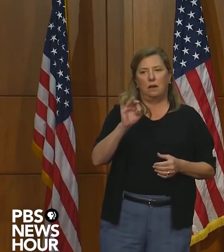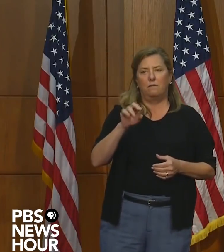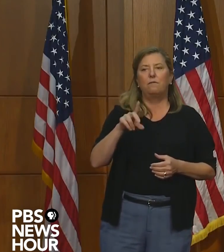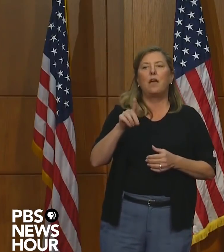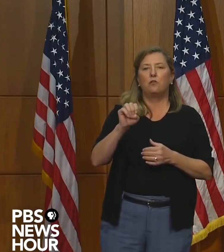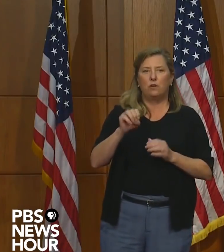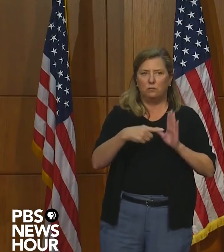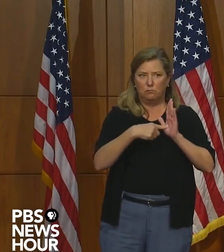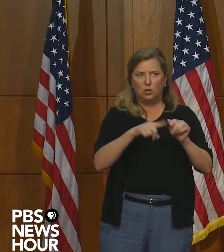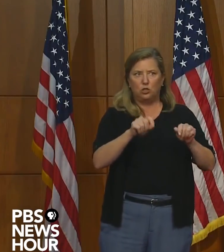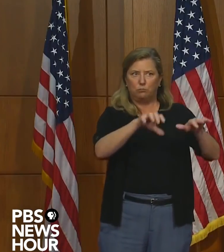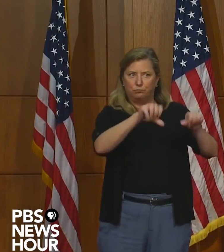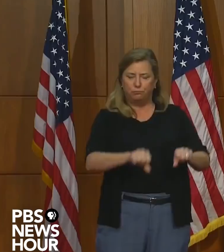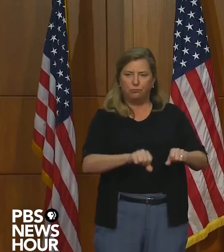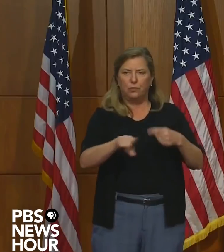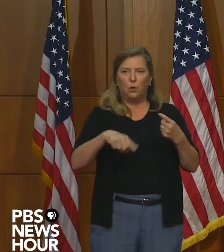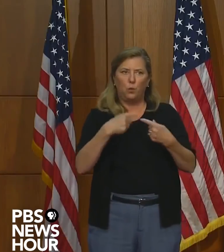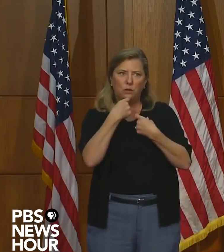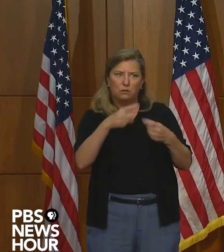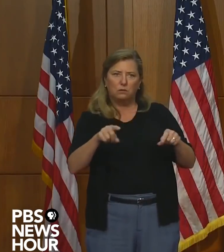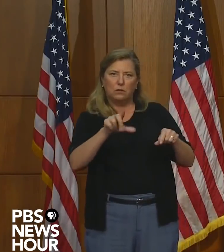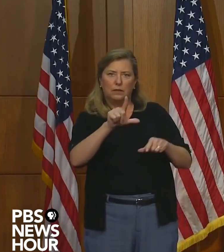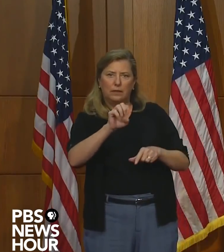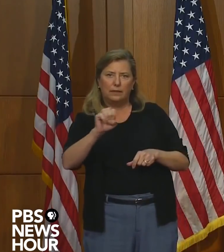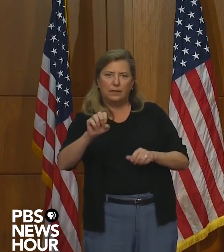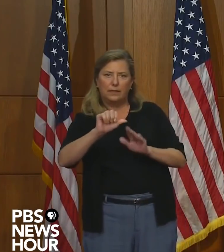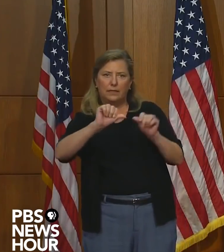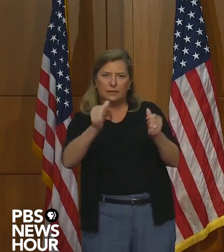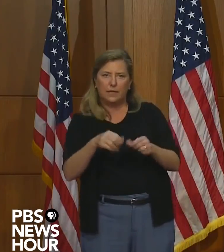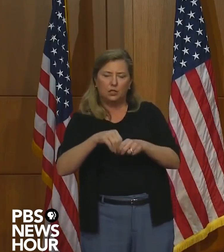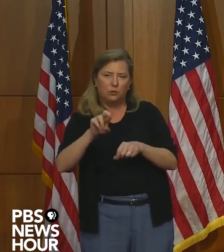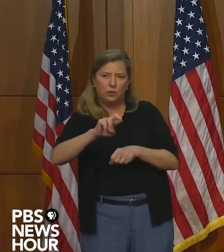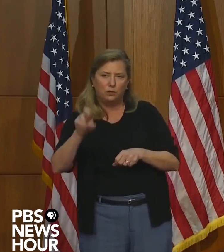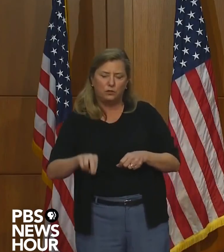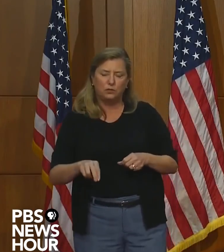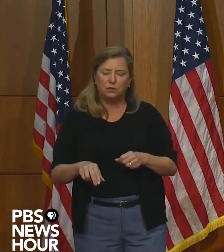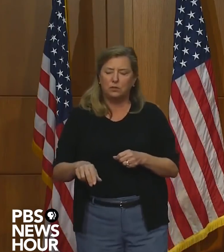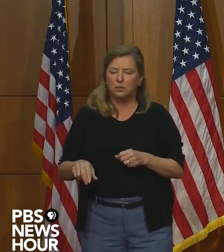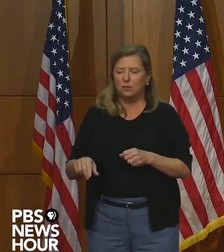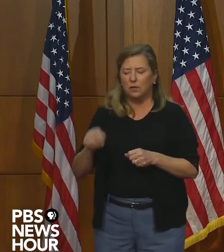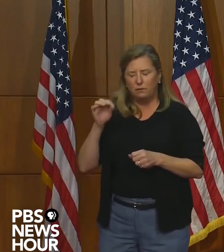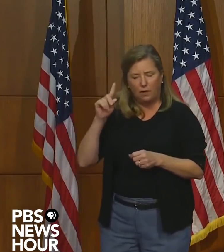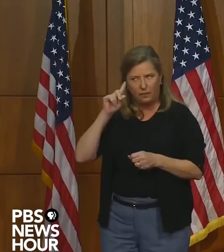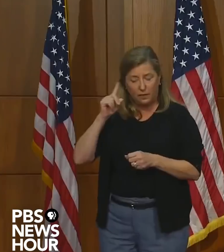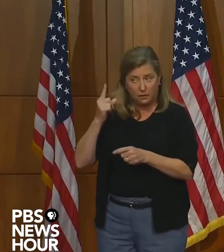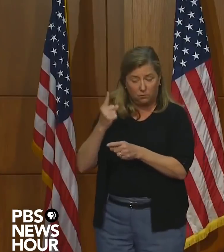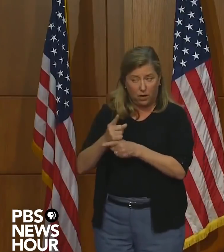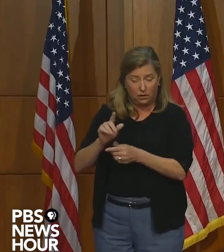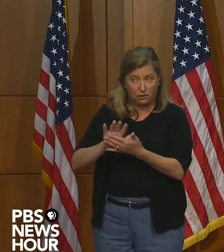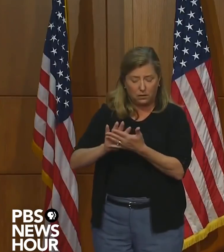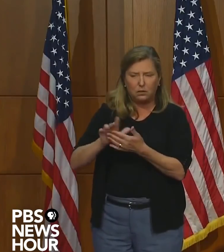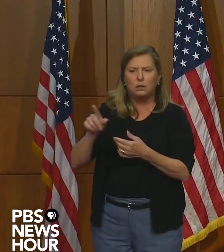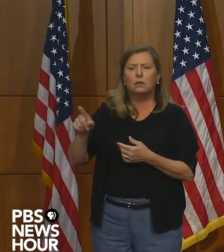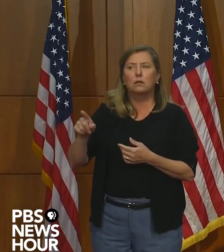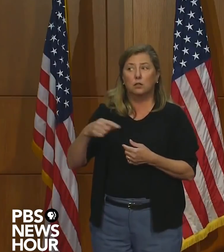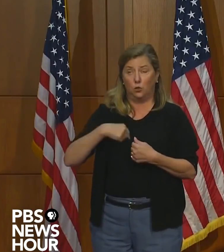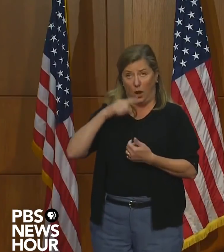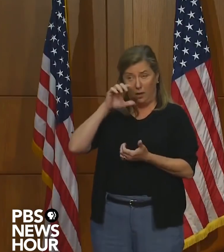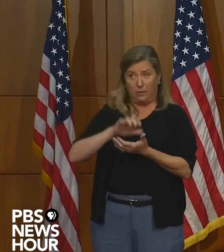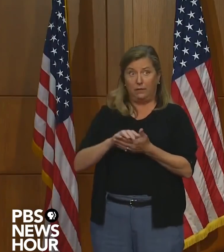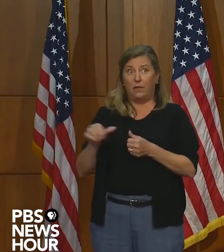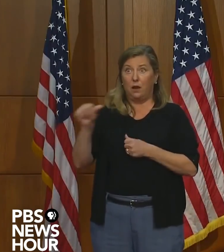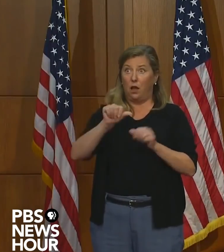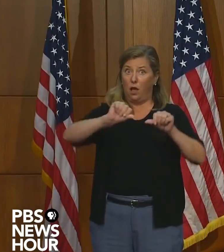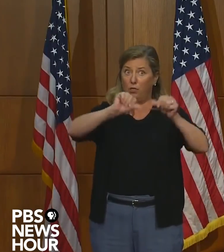that you made when announcing the removal of the belief statue in Richmond? I believe if I heard his question, is it, is it my belief that the other